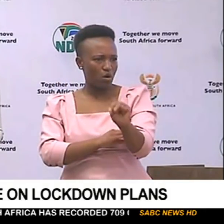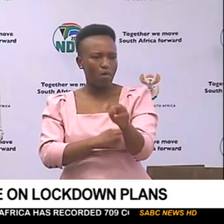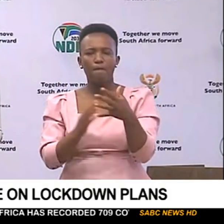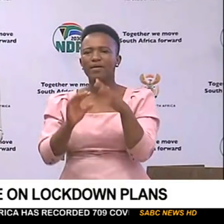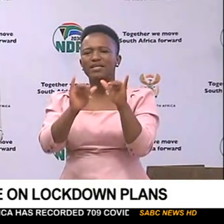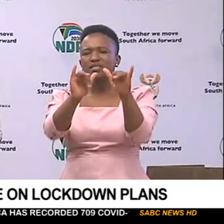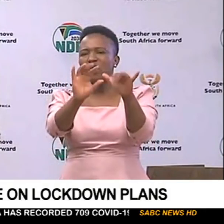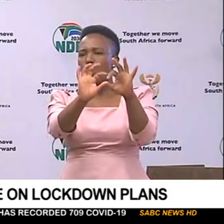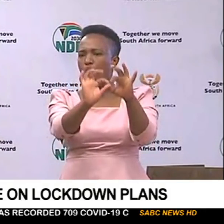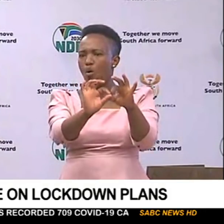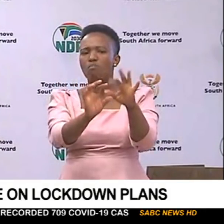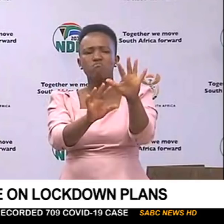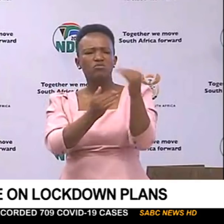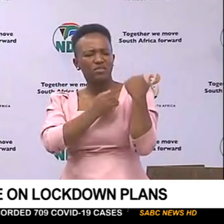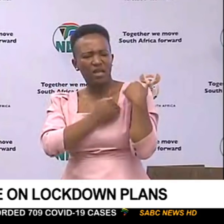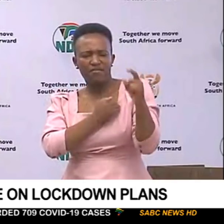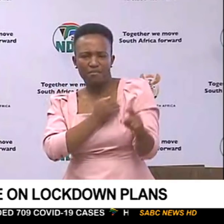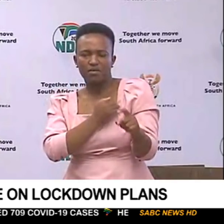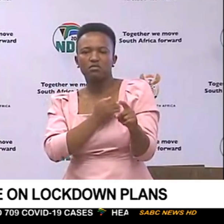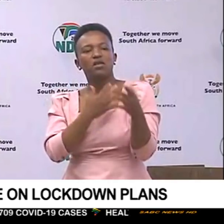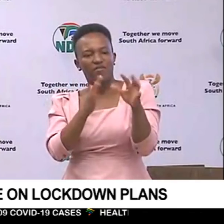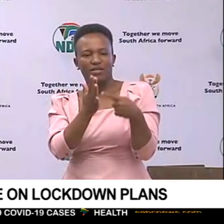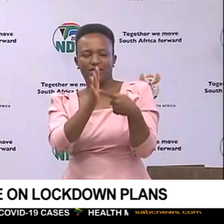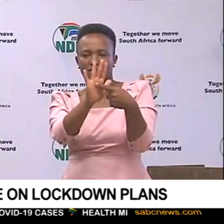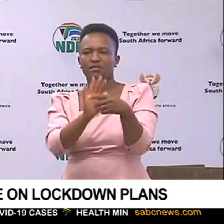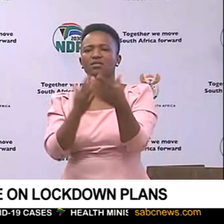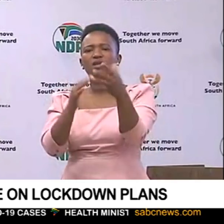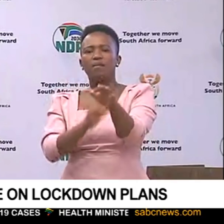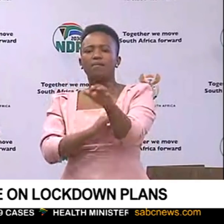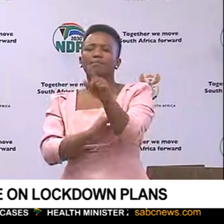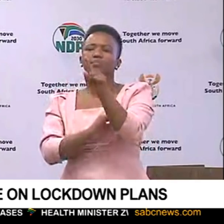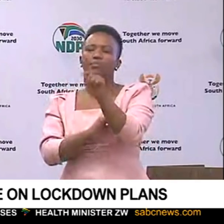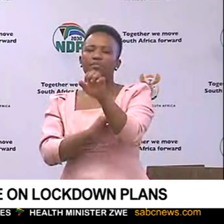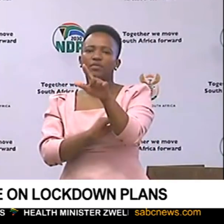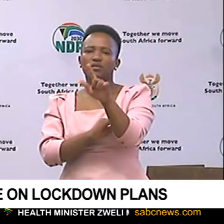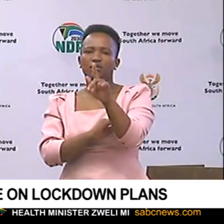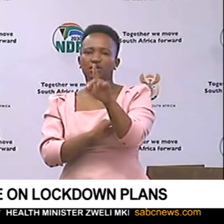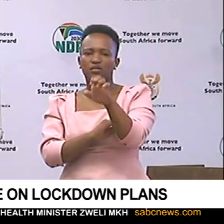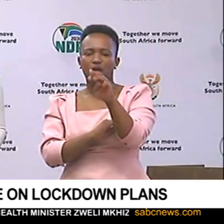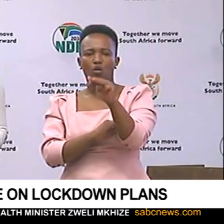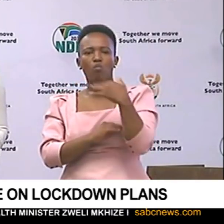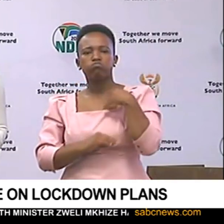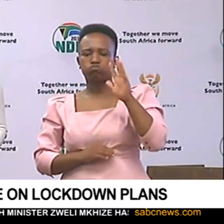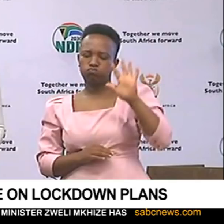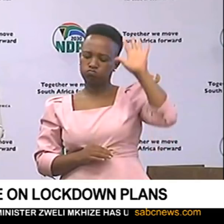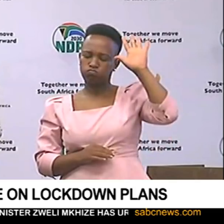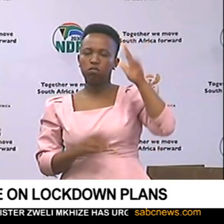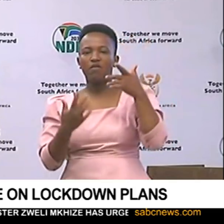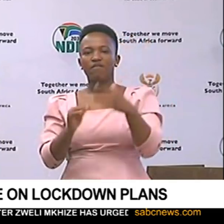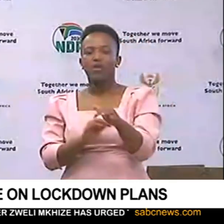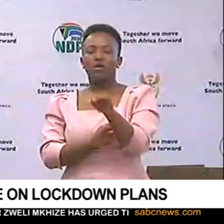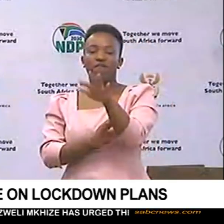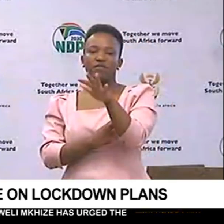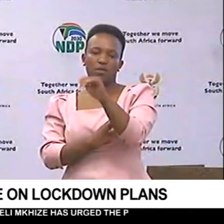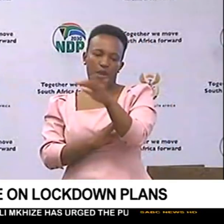home or stay safe. Already they've shown that. You've seen telecom who pledged $15 million towards the work that